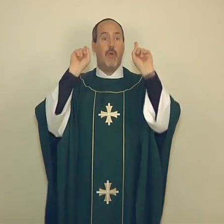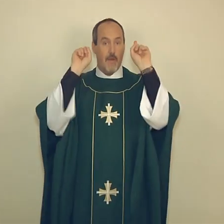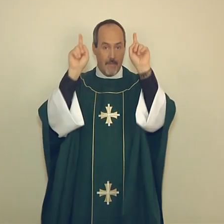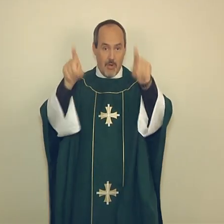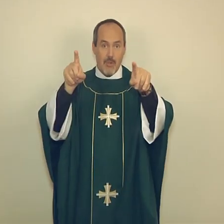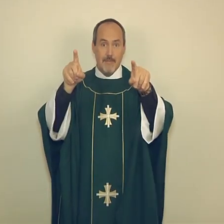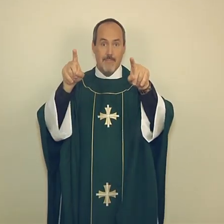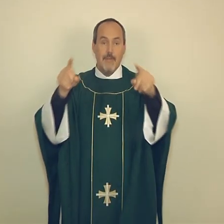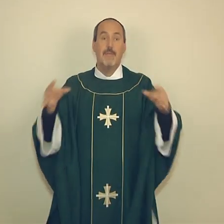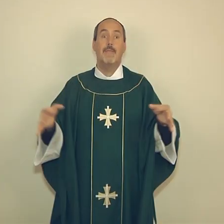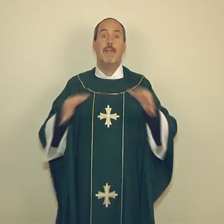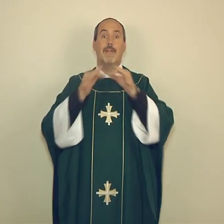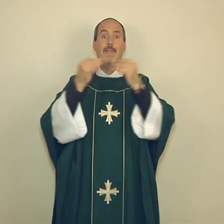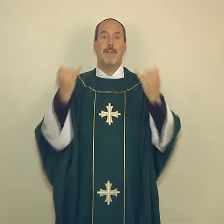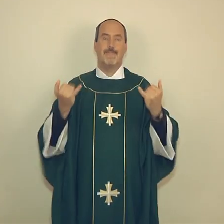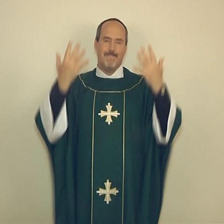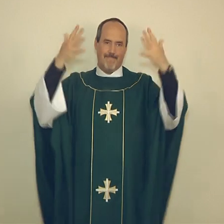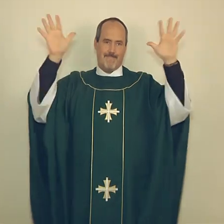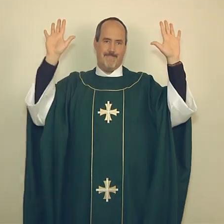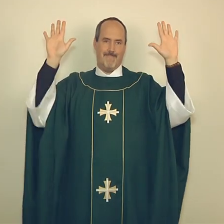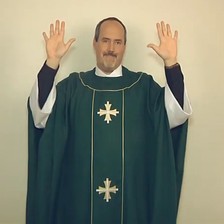Go forth. The Mass is ended.